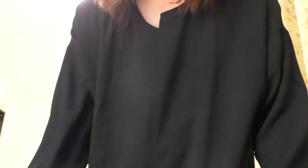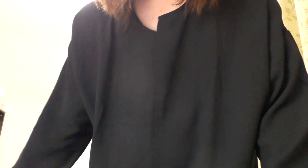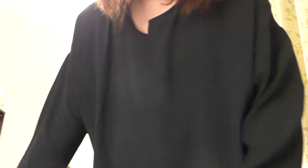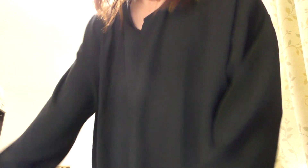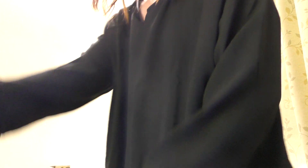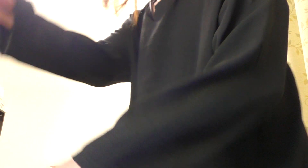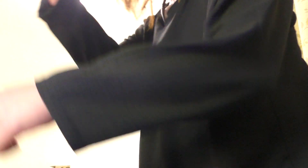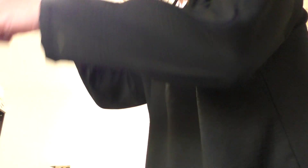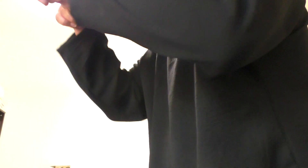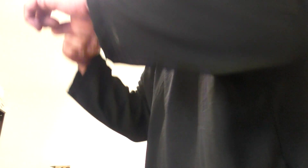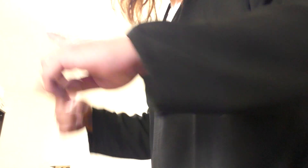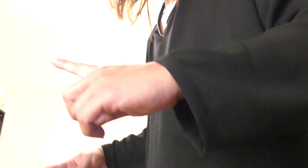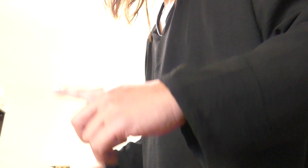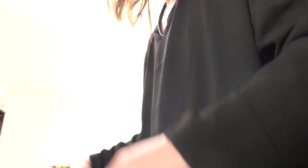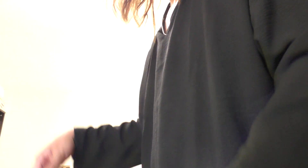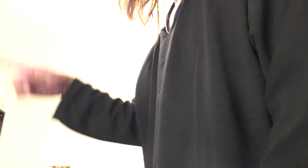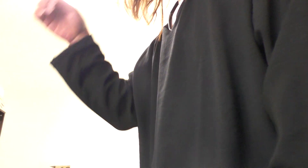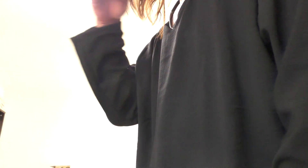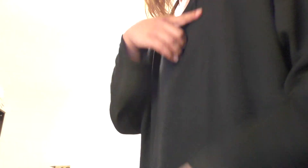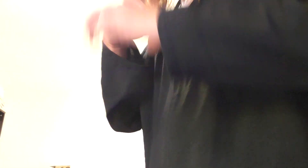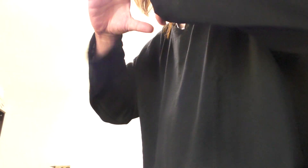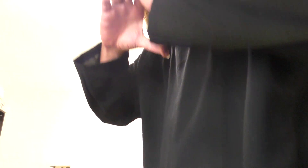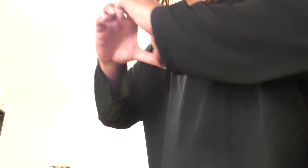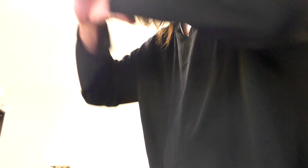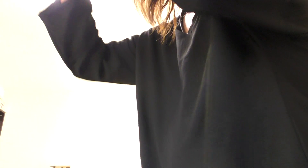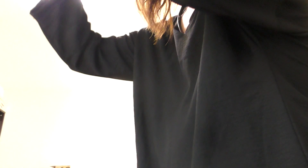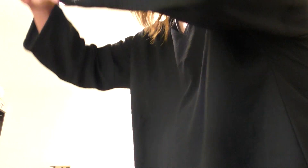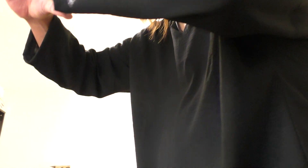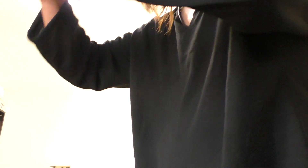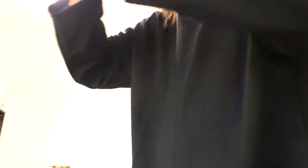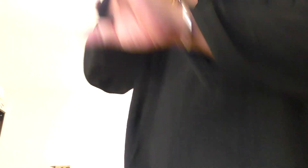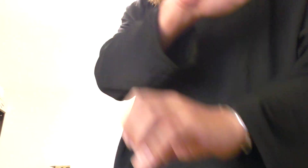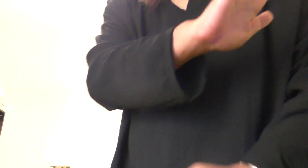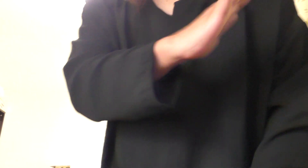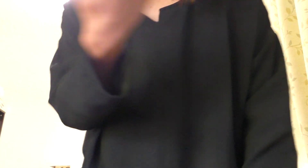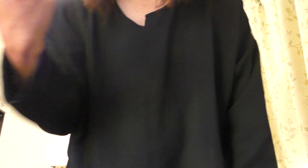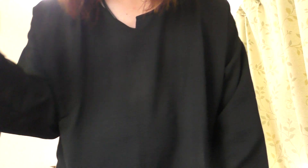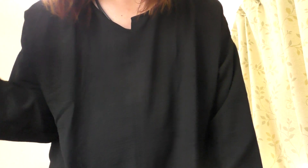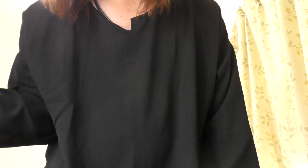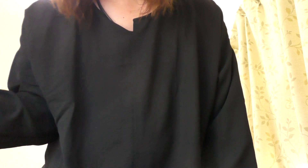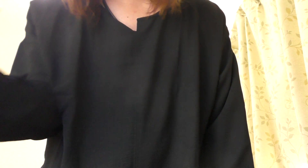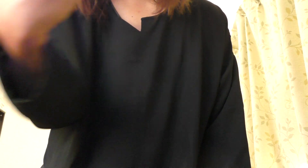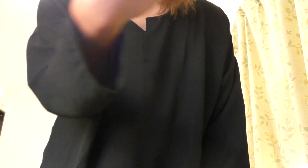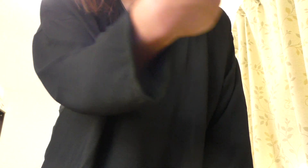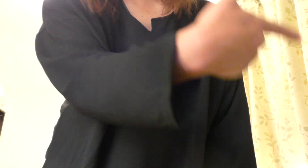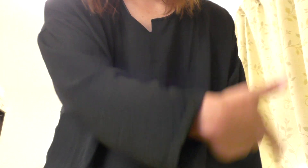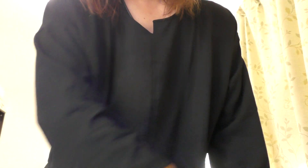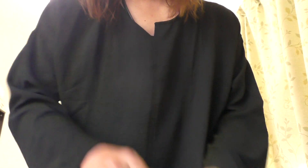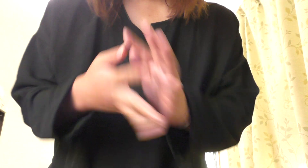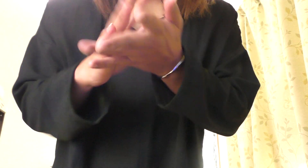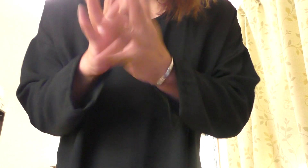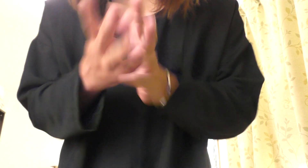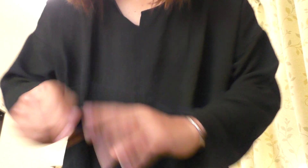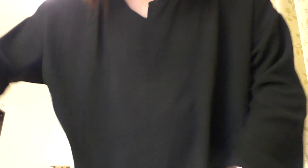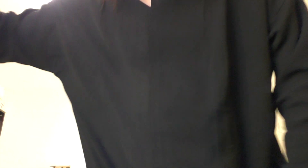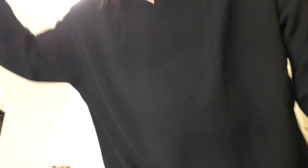Last Christmas I gave you my heart And the very next day you gave it